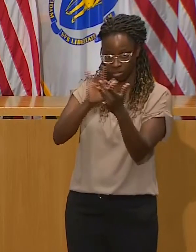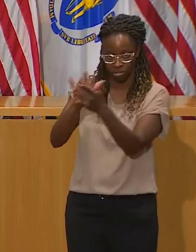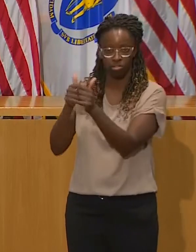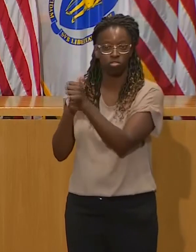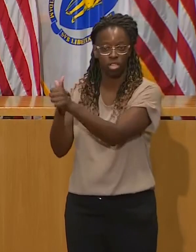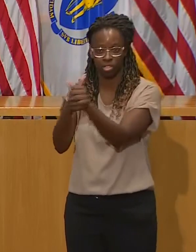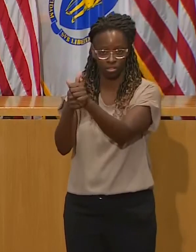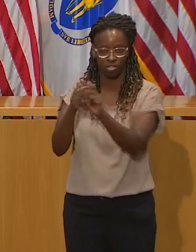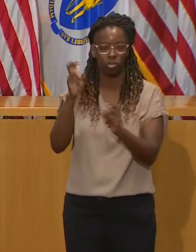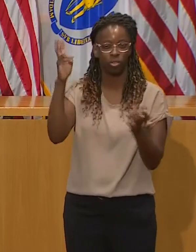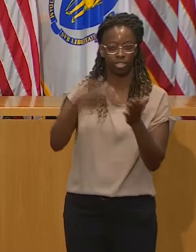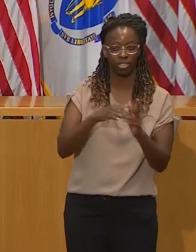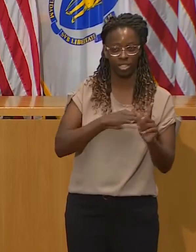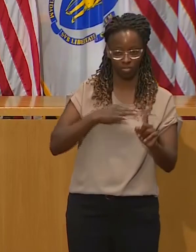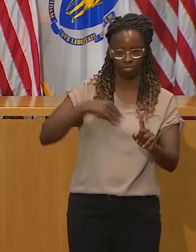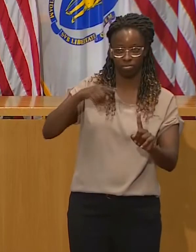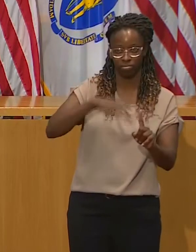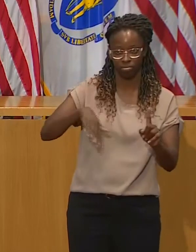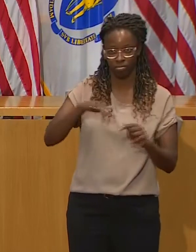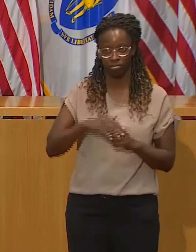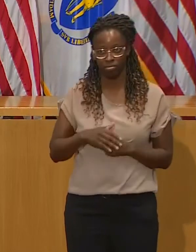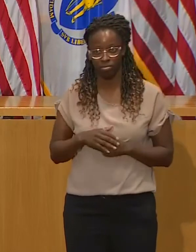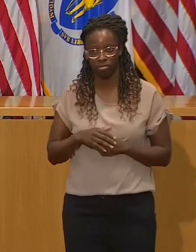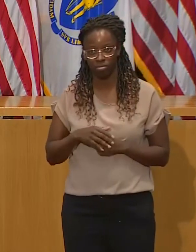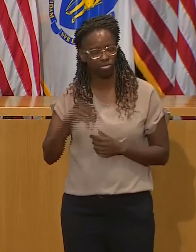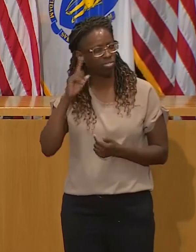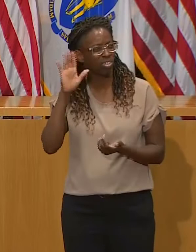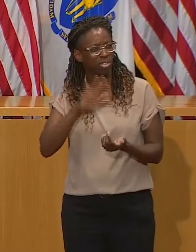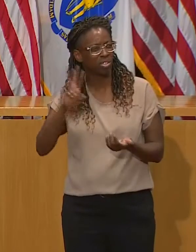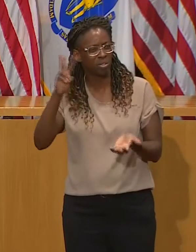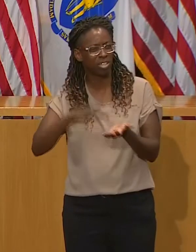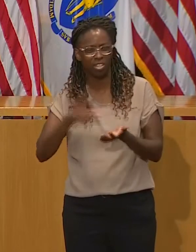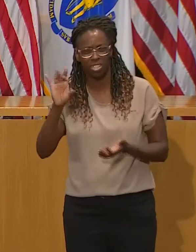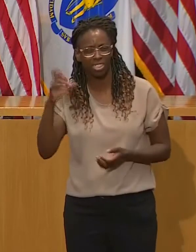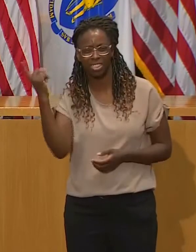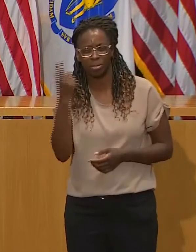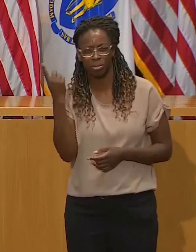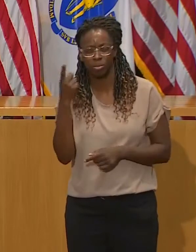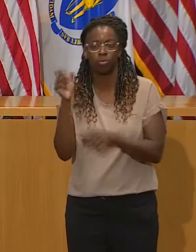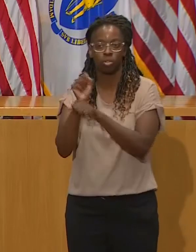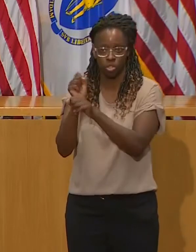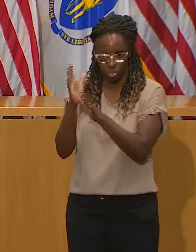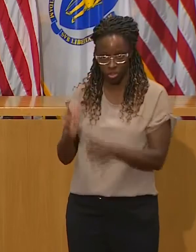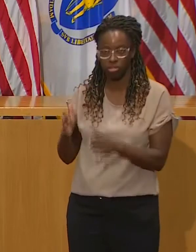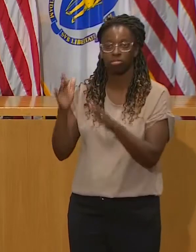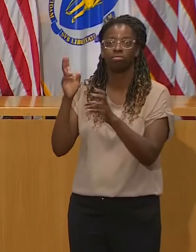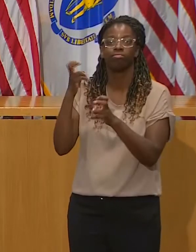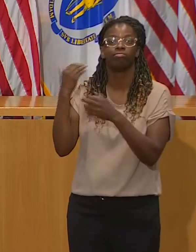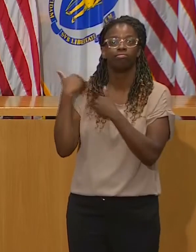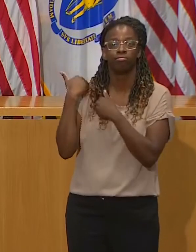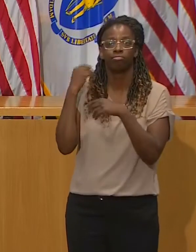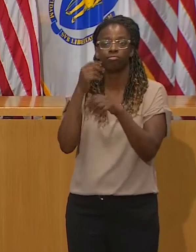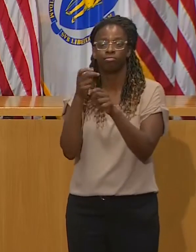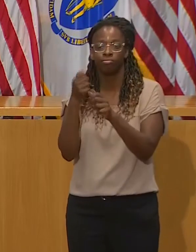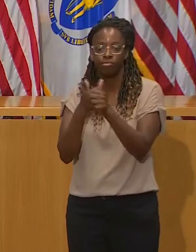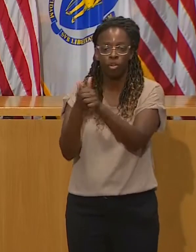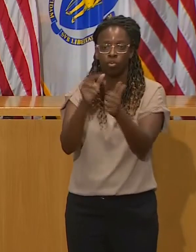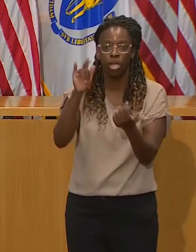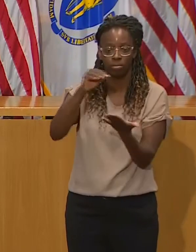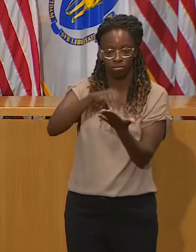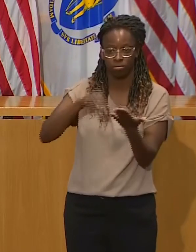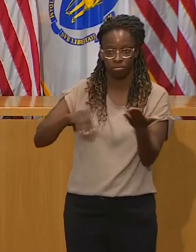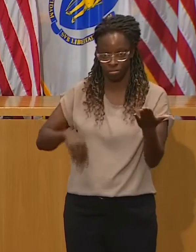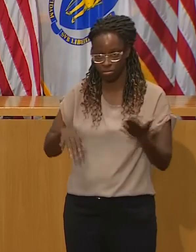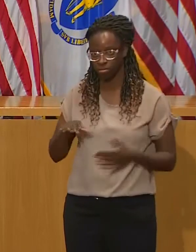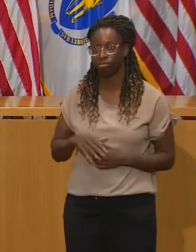,851 or it's 1,951 individuals who are doing contact tracing across the Commonwealth of Massachusetts. But we will continue